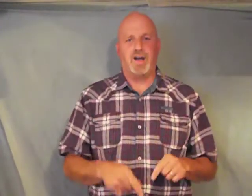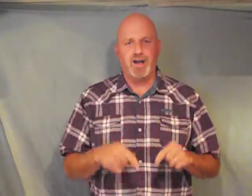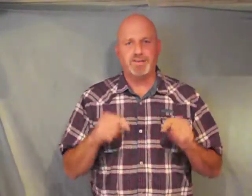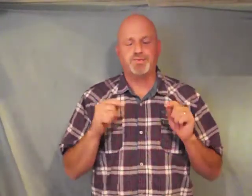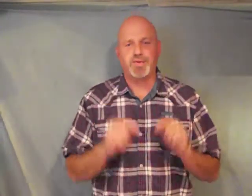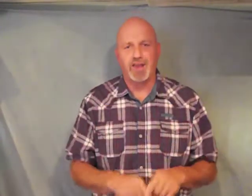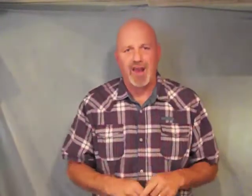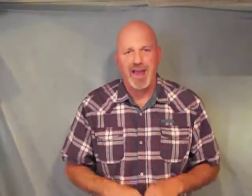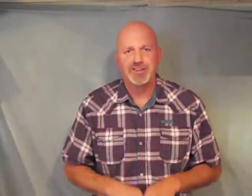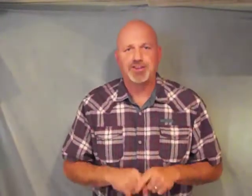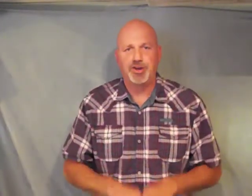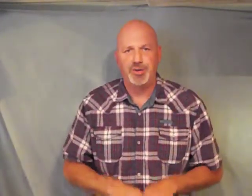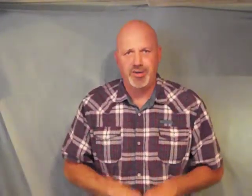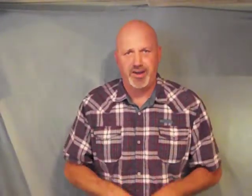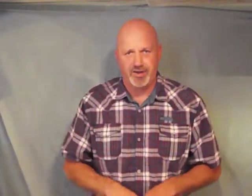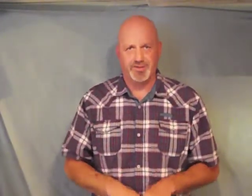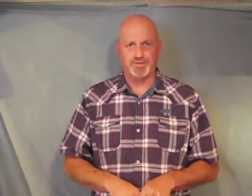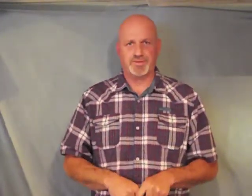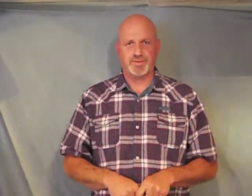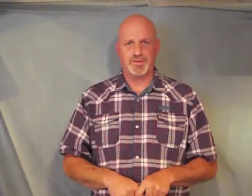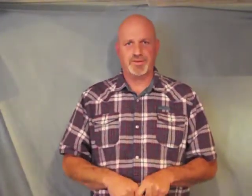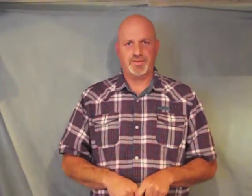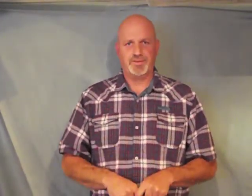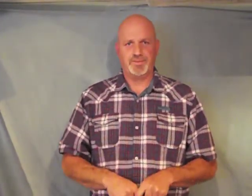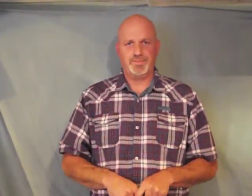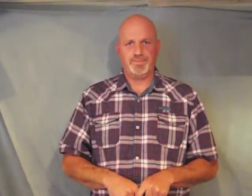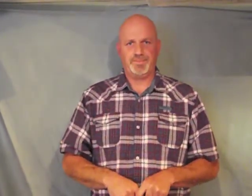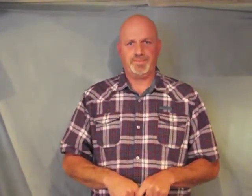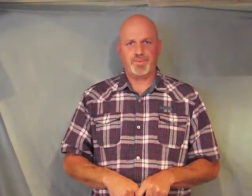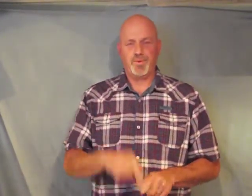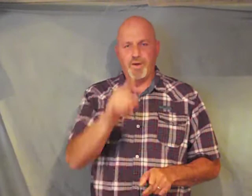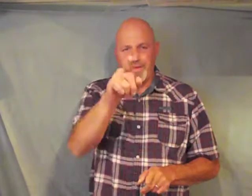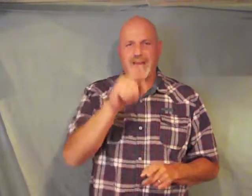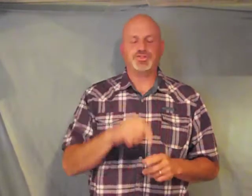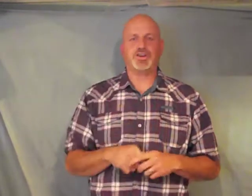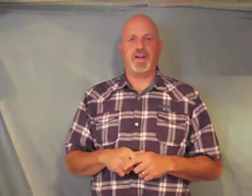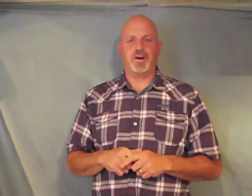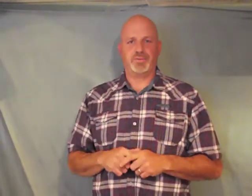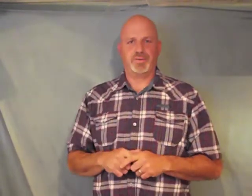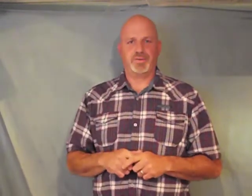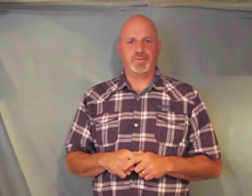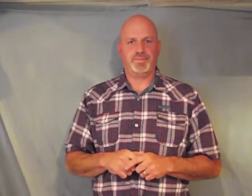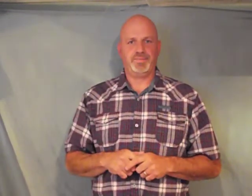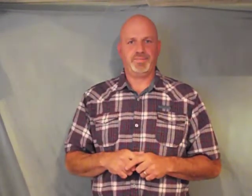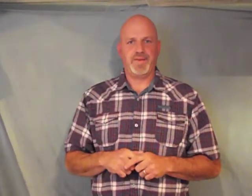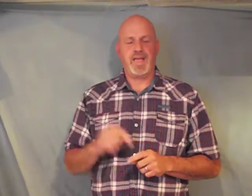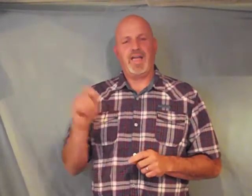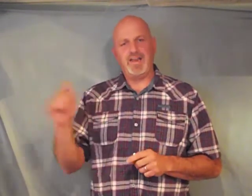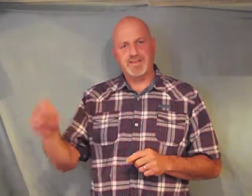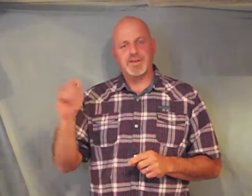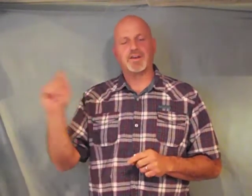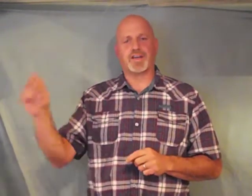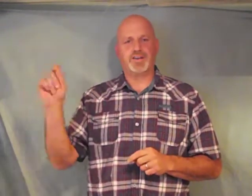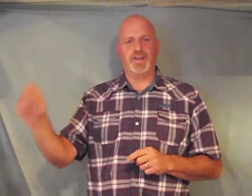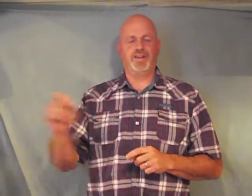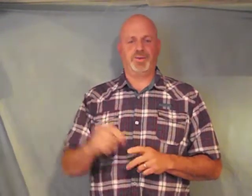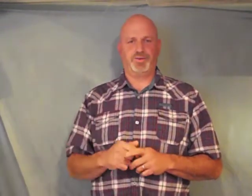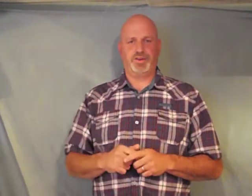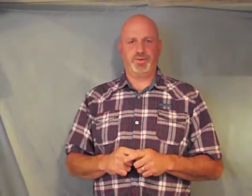us for the last two years without your help and he's going to continue to do